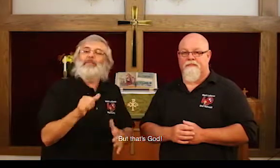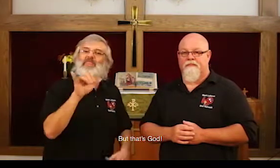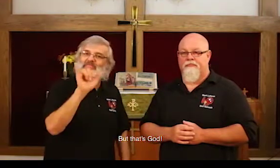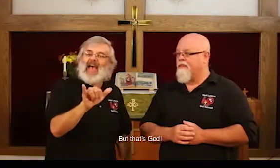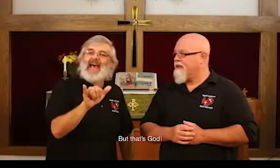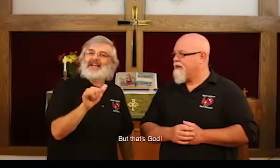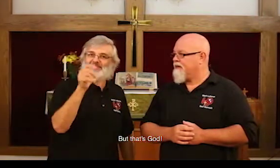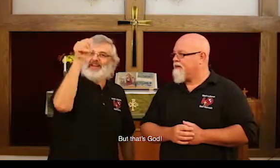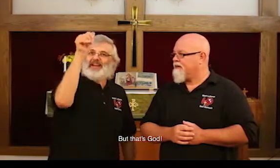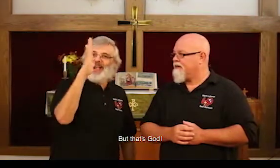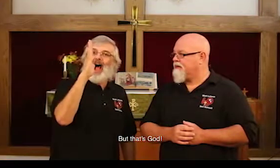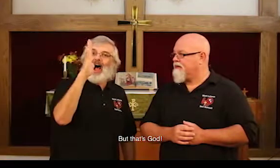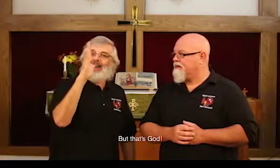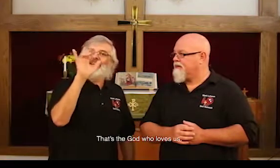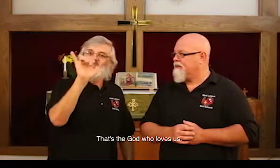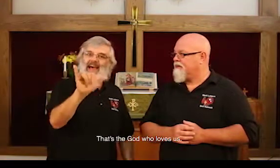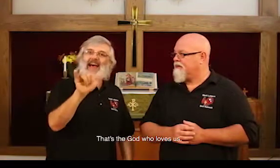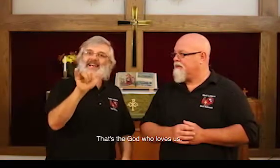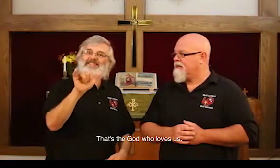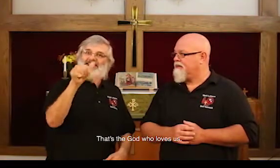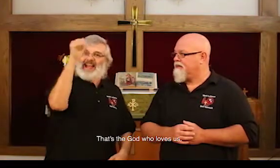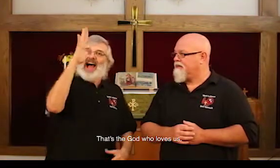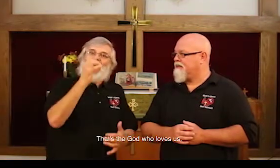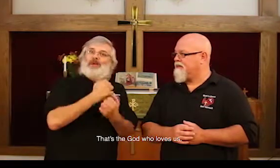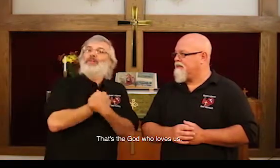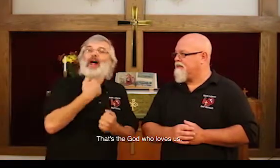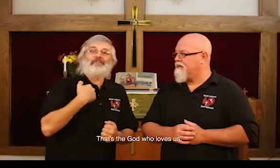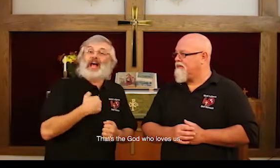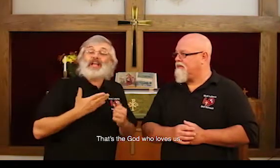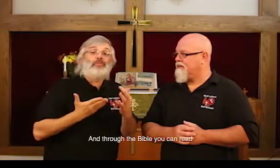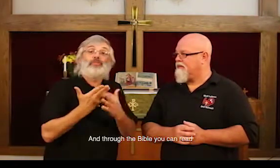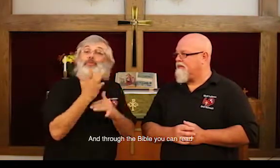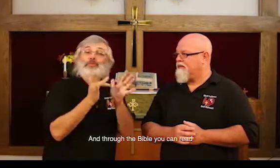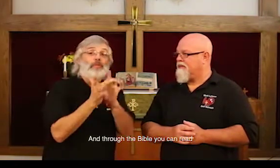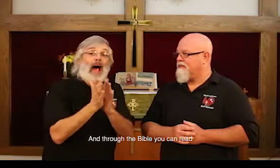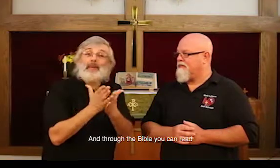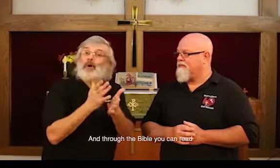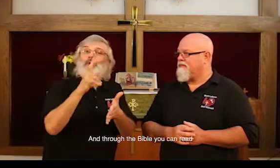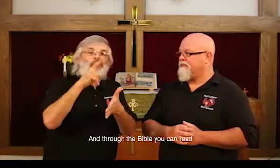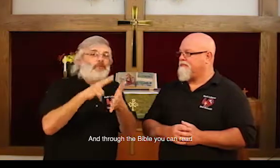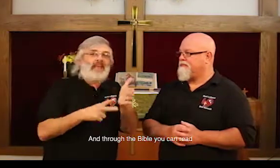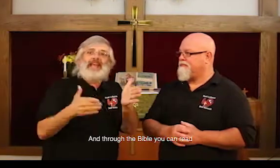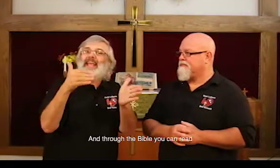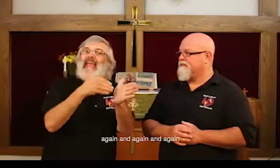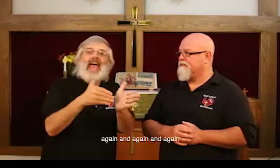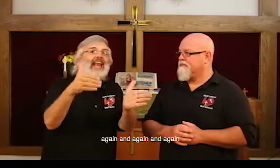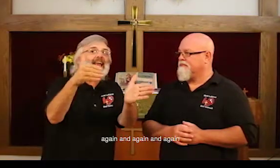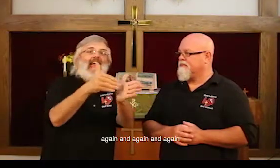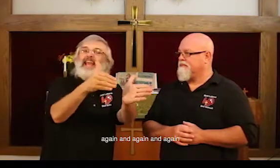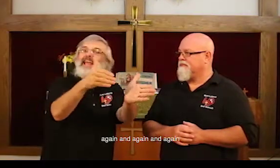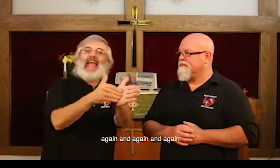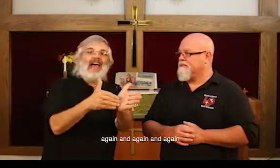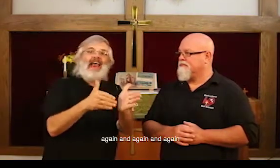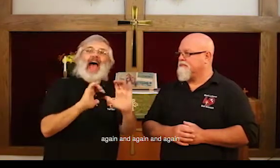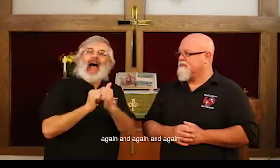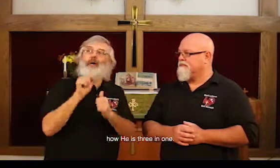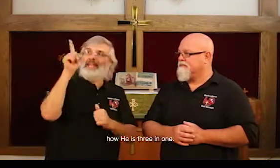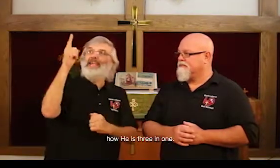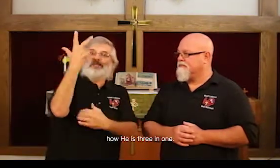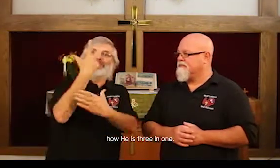but that's God, that's the God who loves us, and through the Bible, you read again and again and how he is